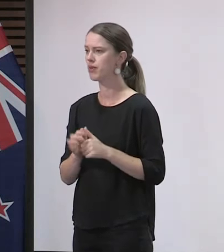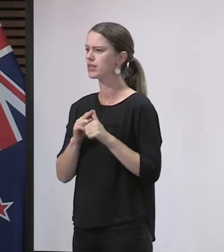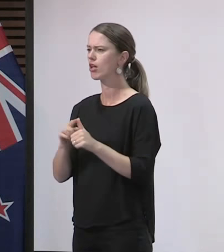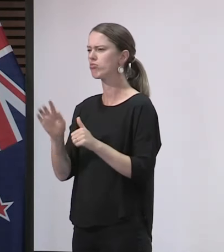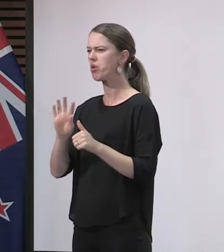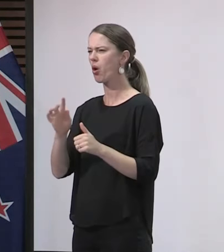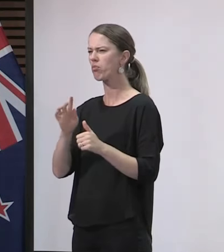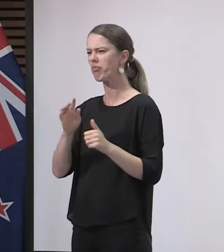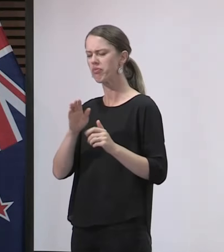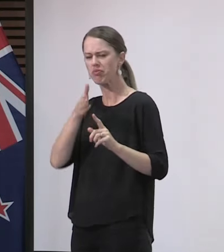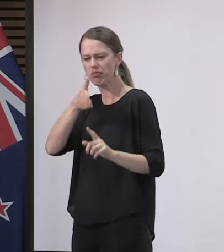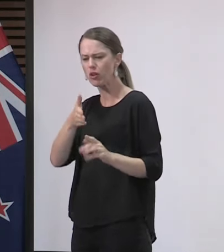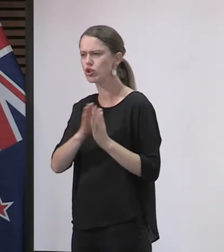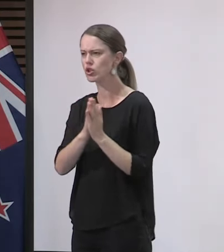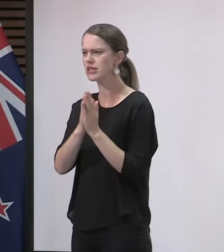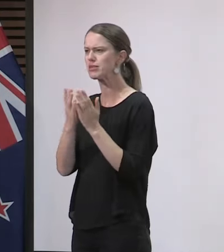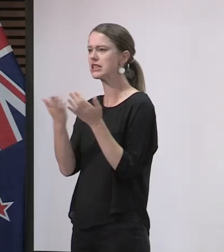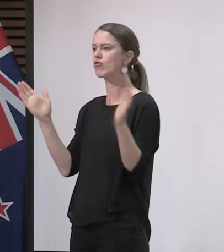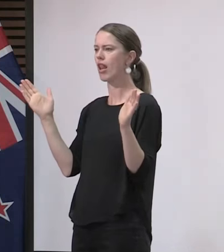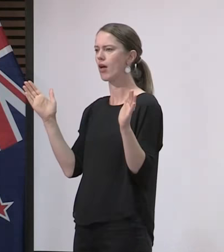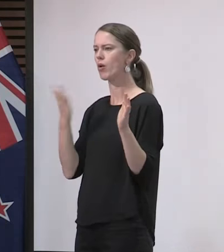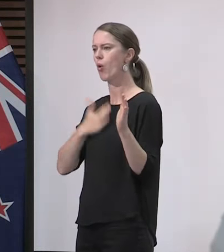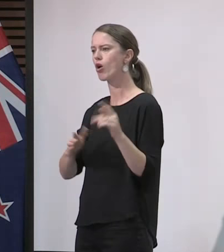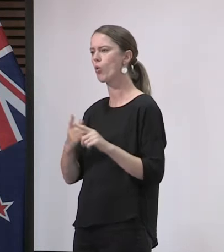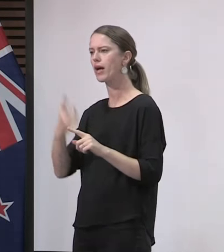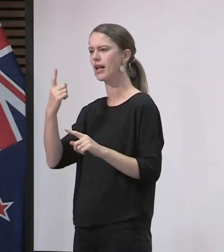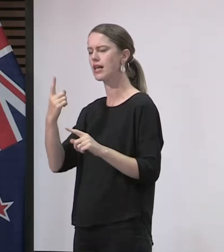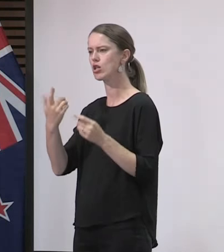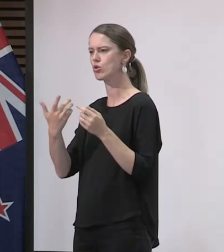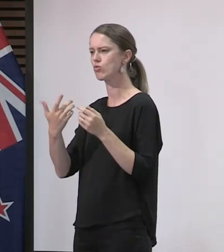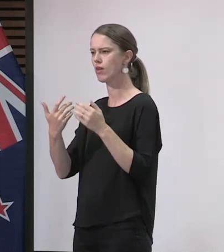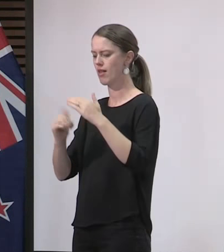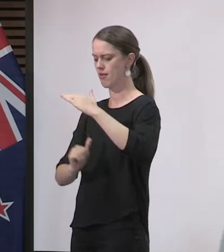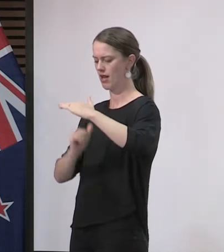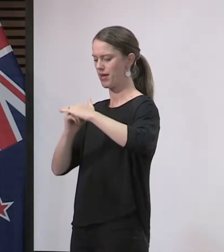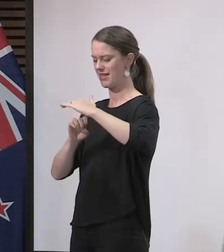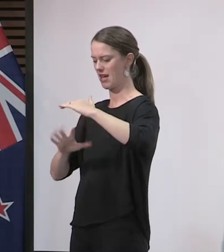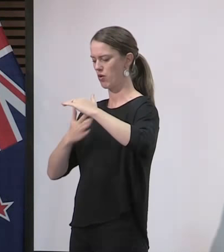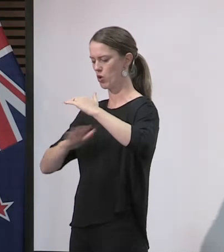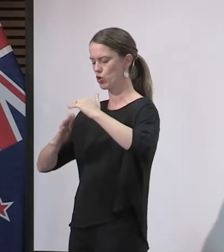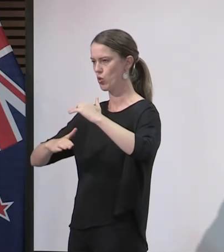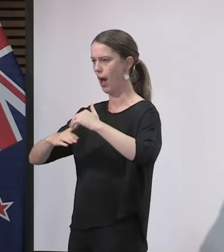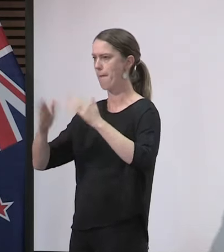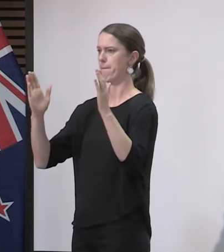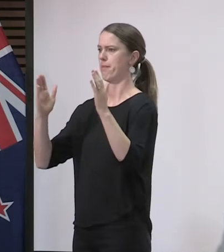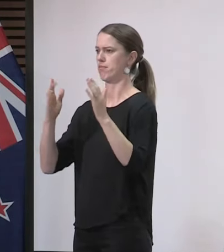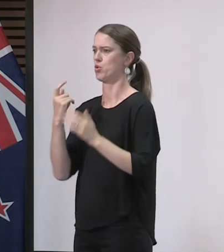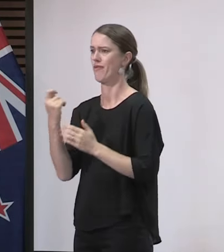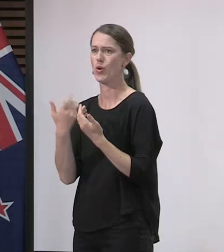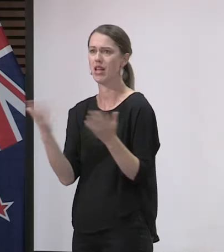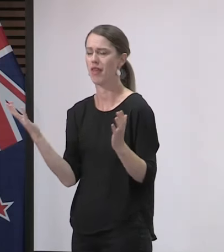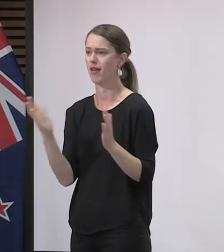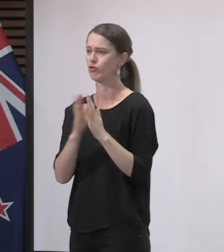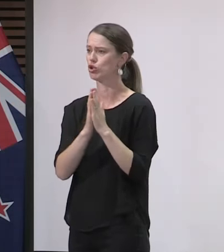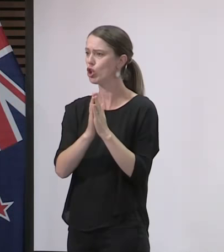the aim would be to move as quickly as possible to open up group size for all group activities. And, of course, church and faith